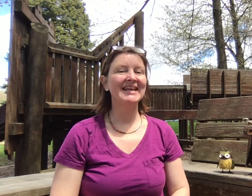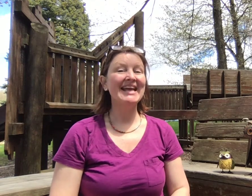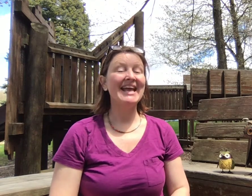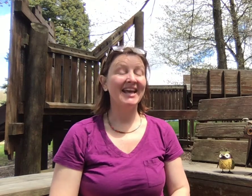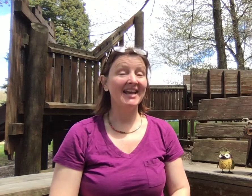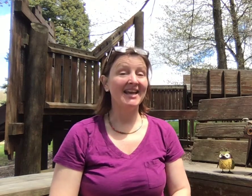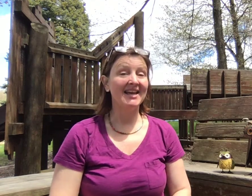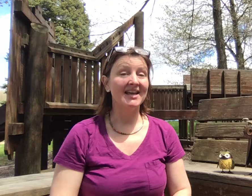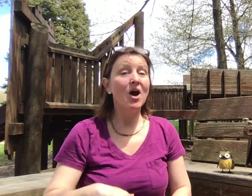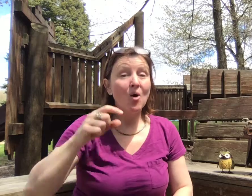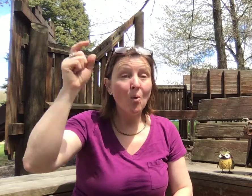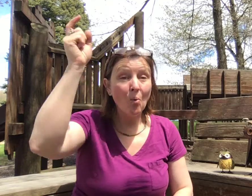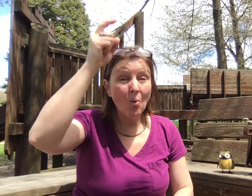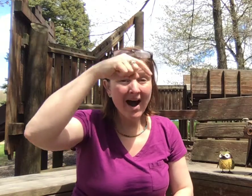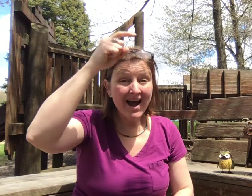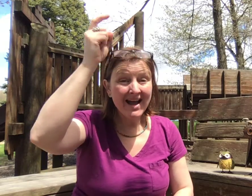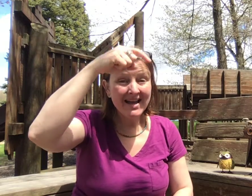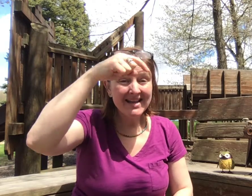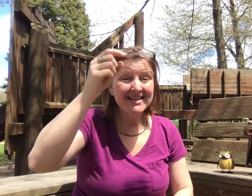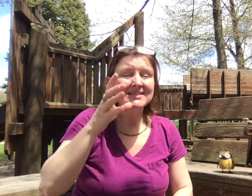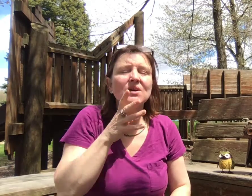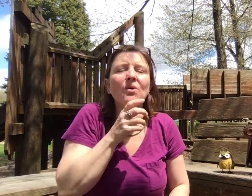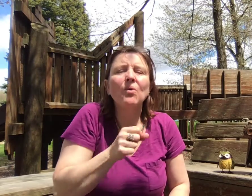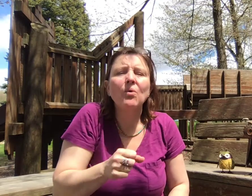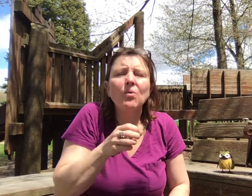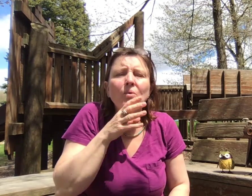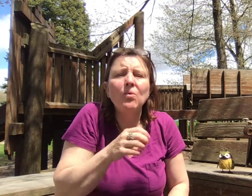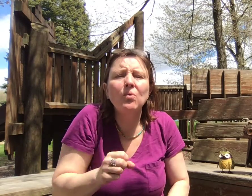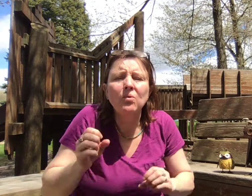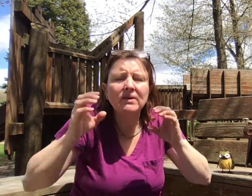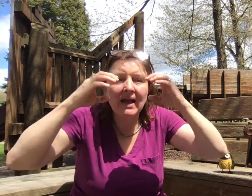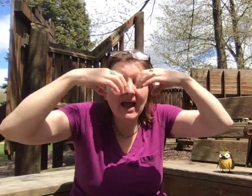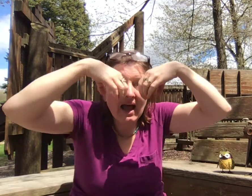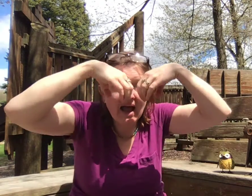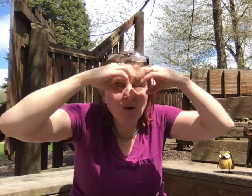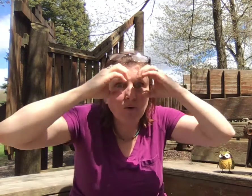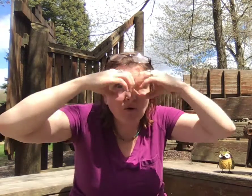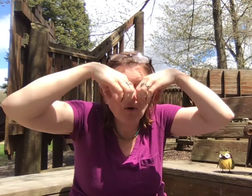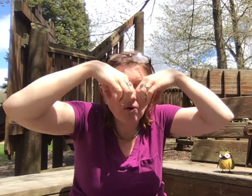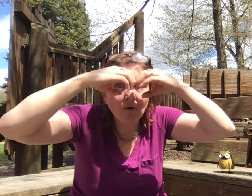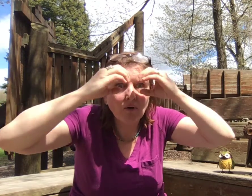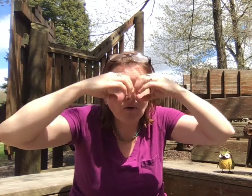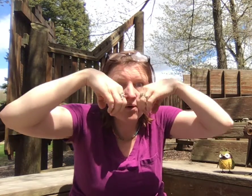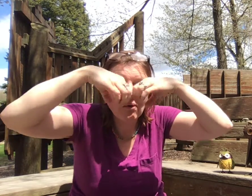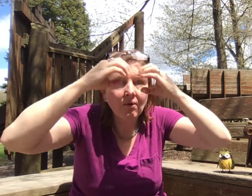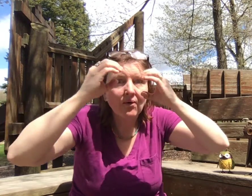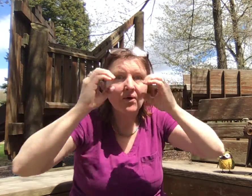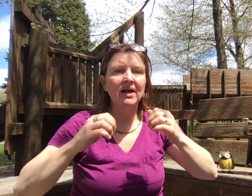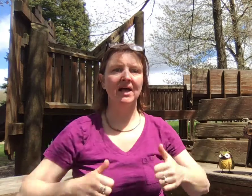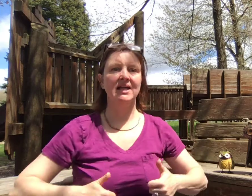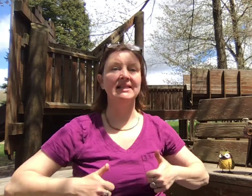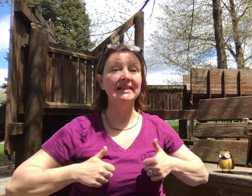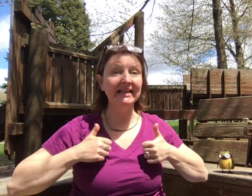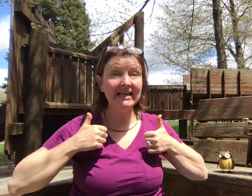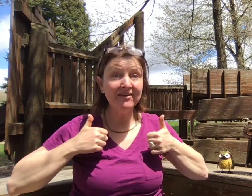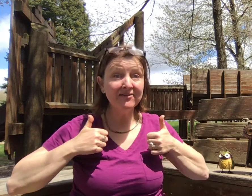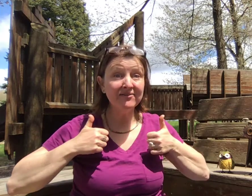A wise old owl lived